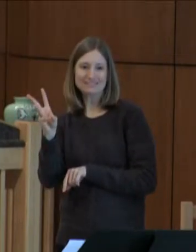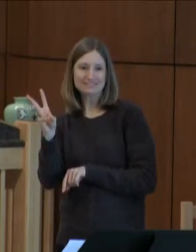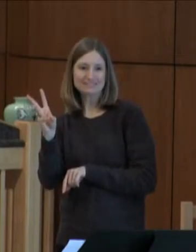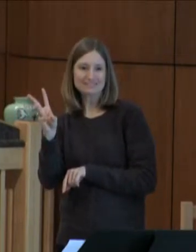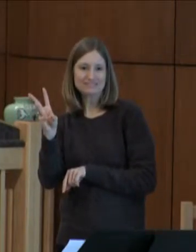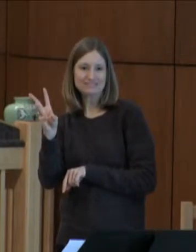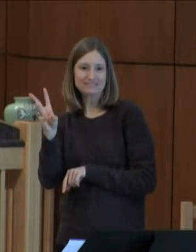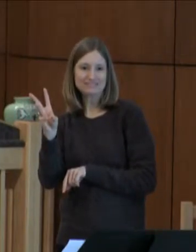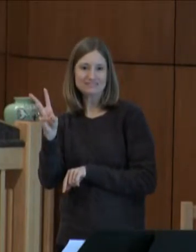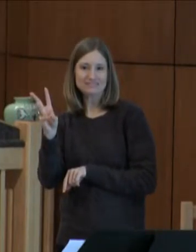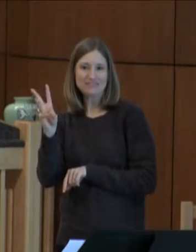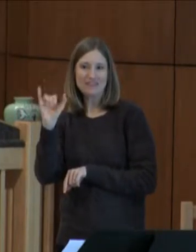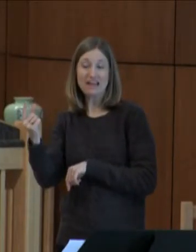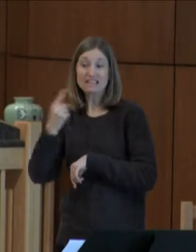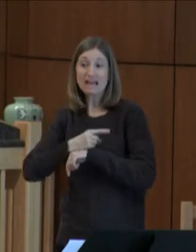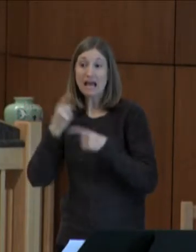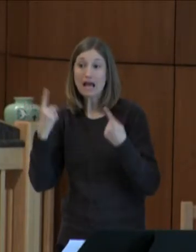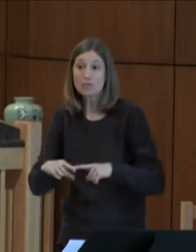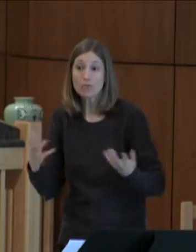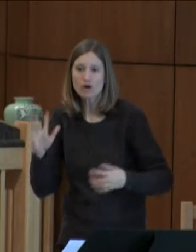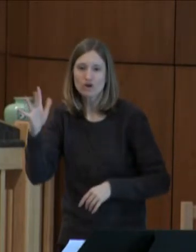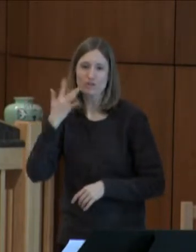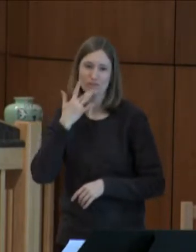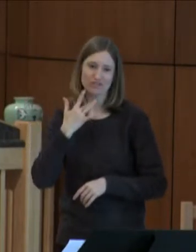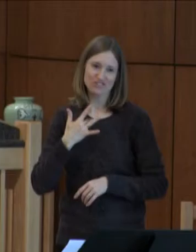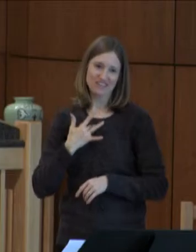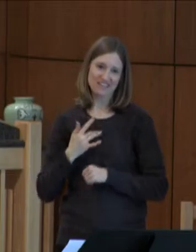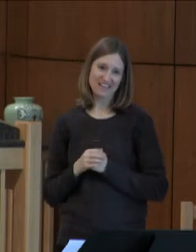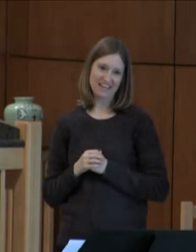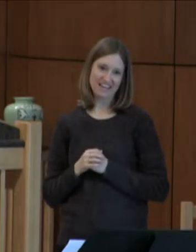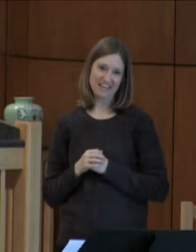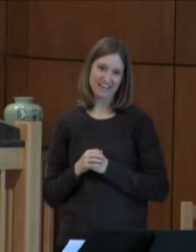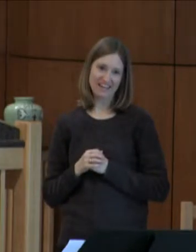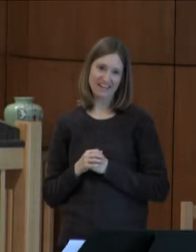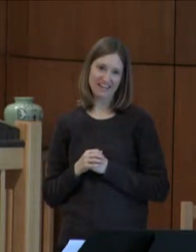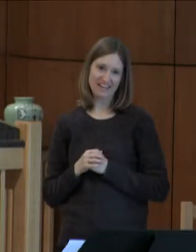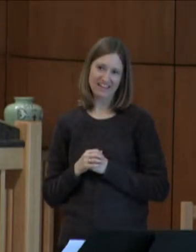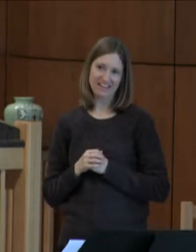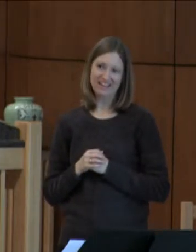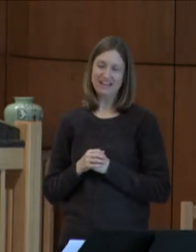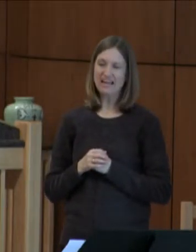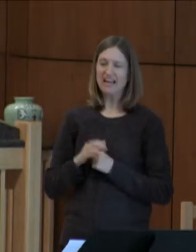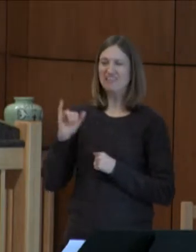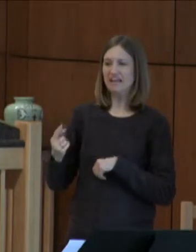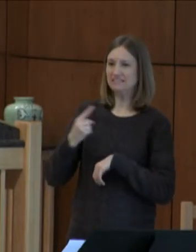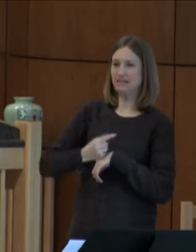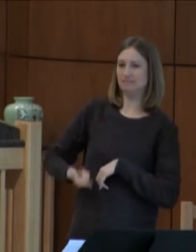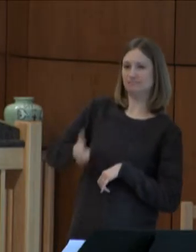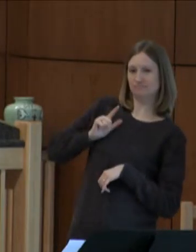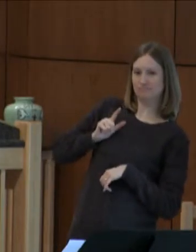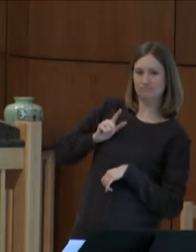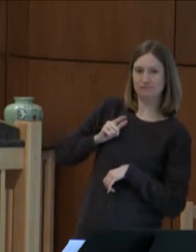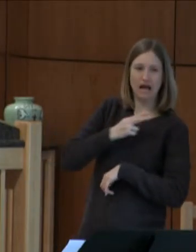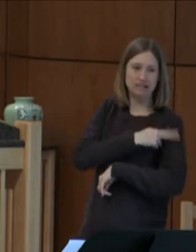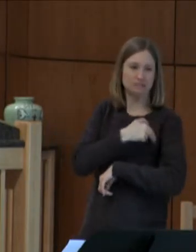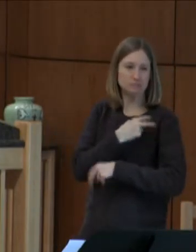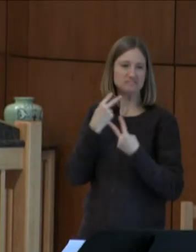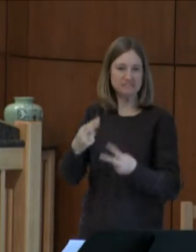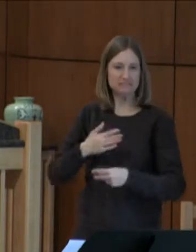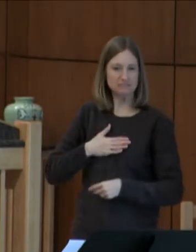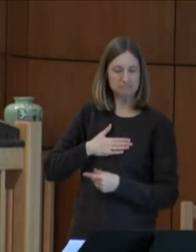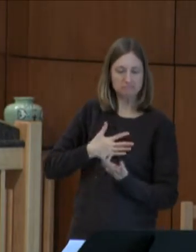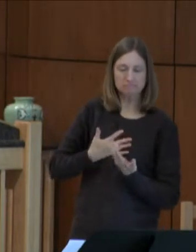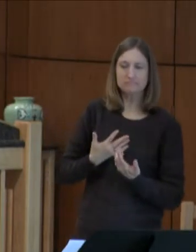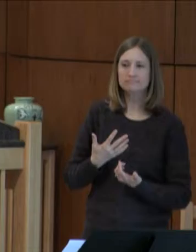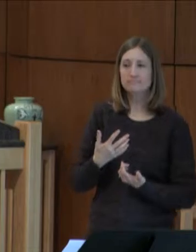that day was her birthday. I was the one who was doing hospital visits that day and I did